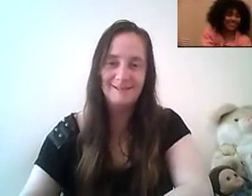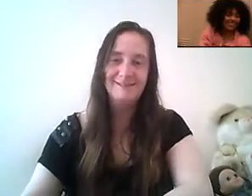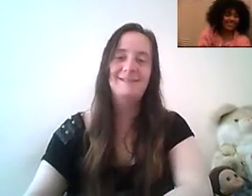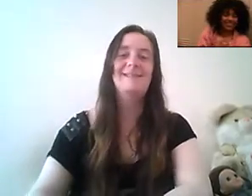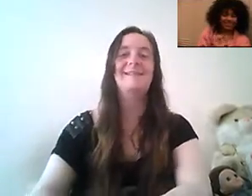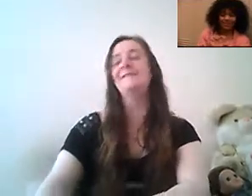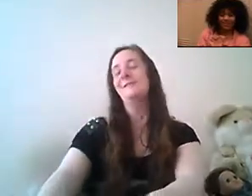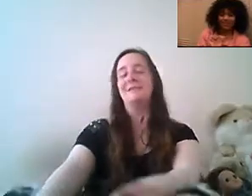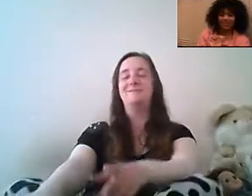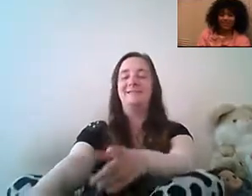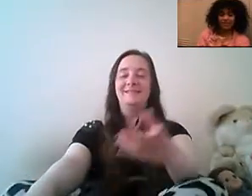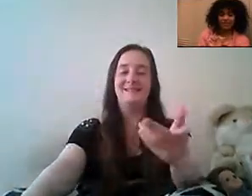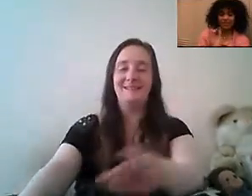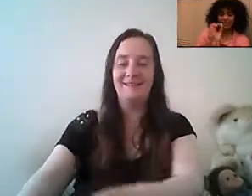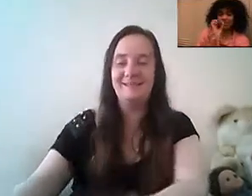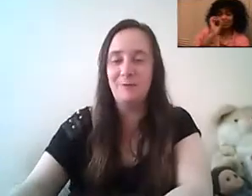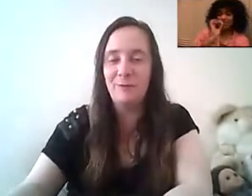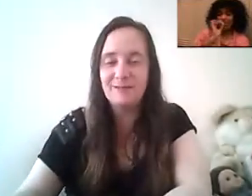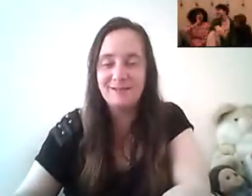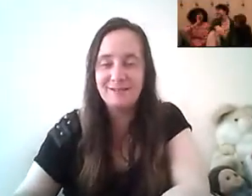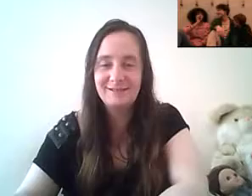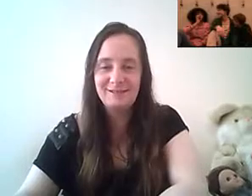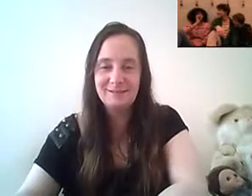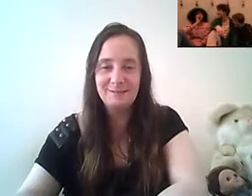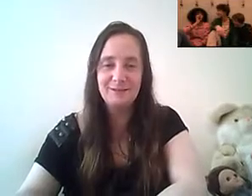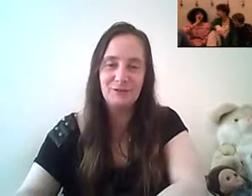that's the first time she said smoke especially drugs